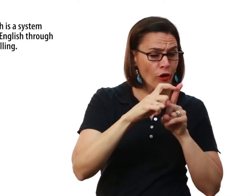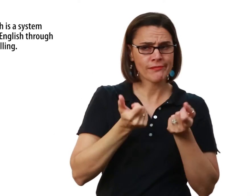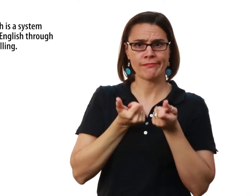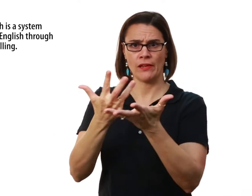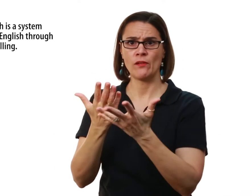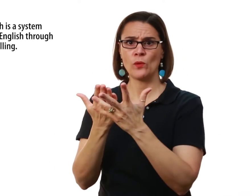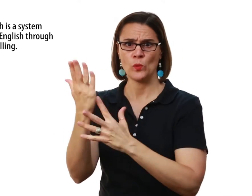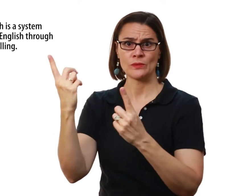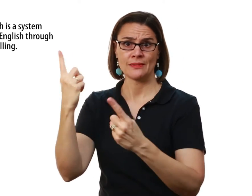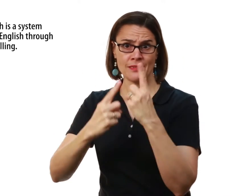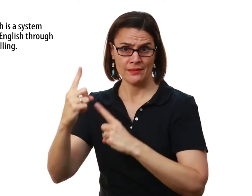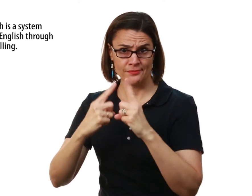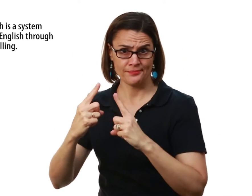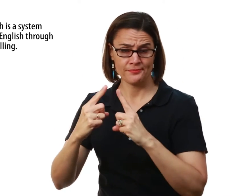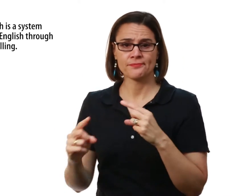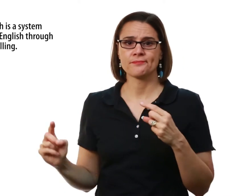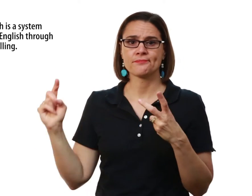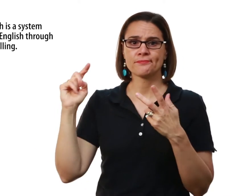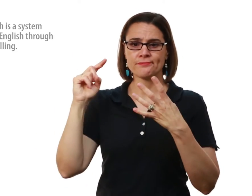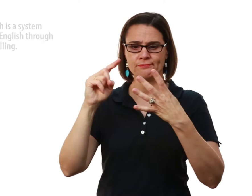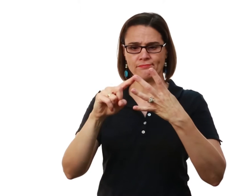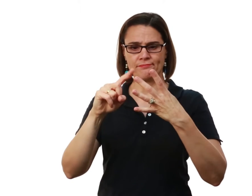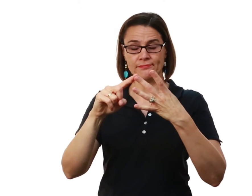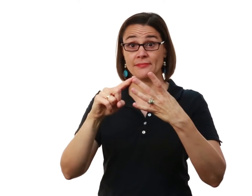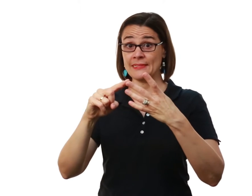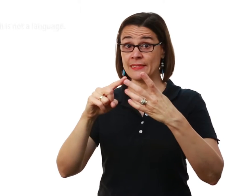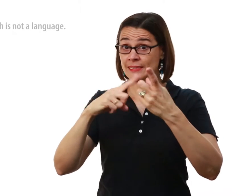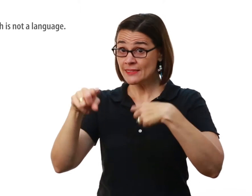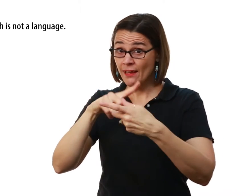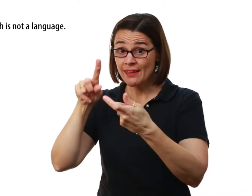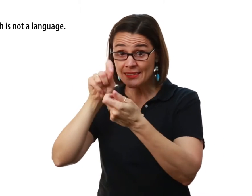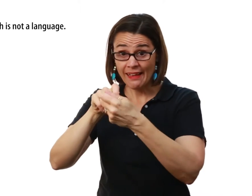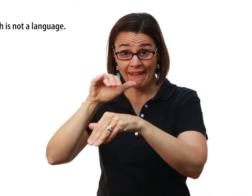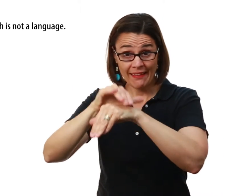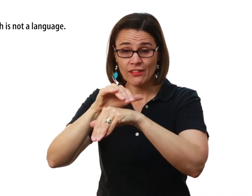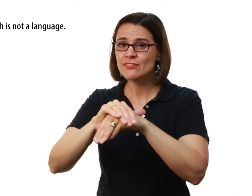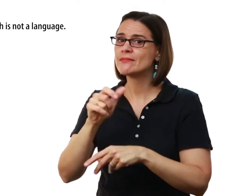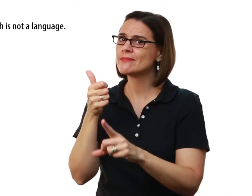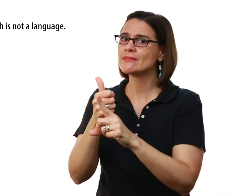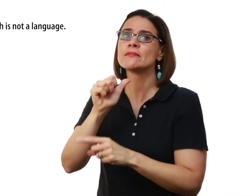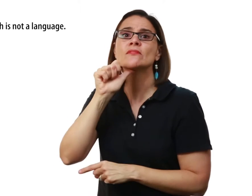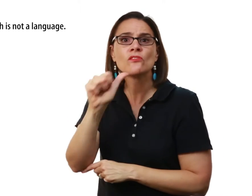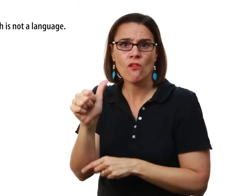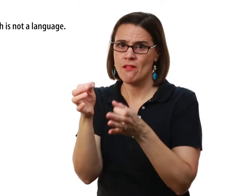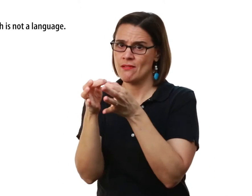words and expression through sign language Signed Exact English is not a language